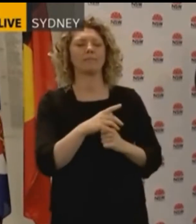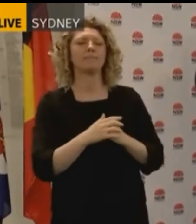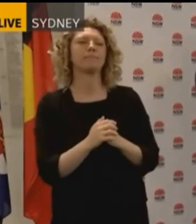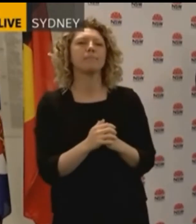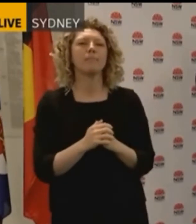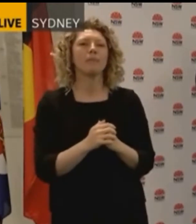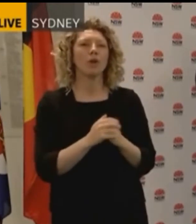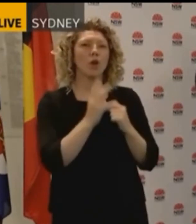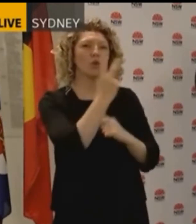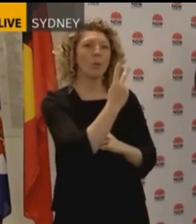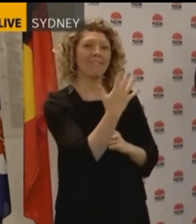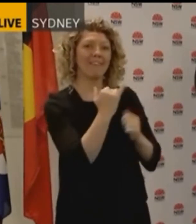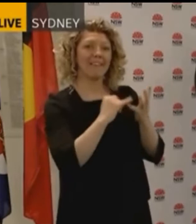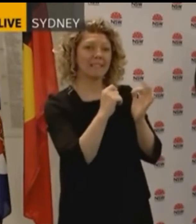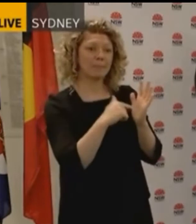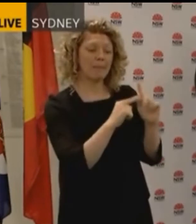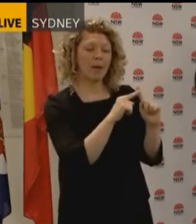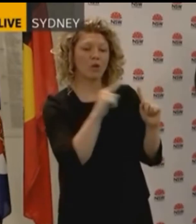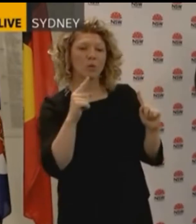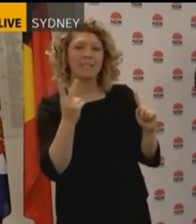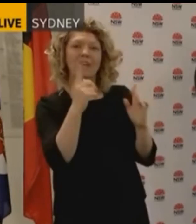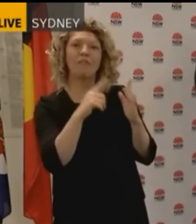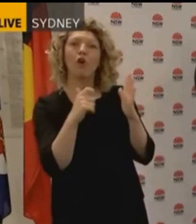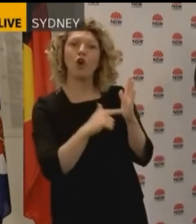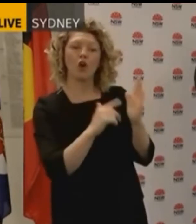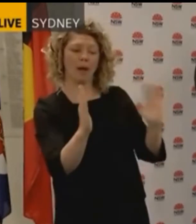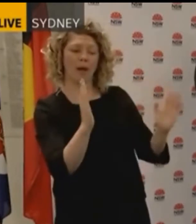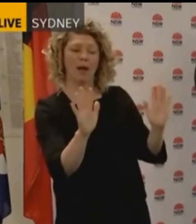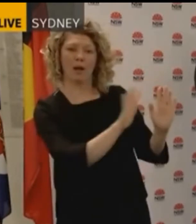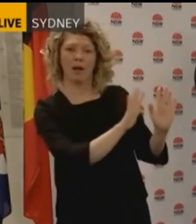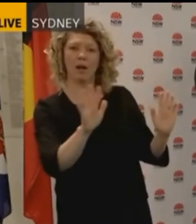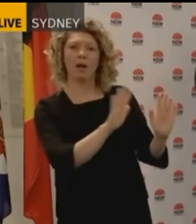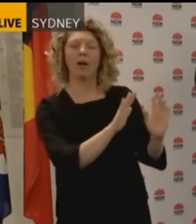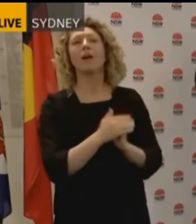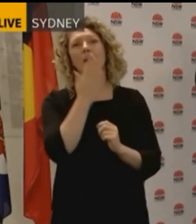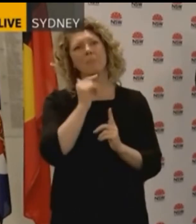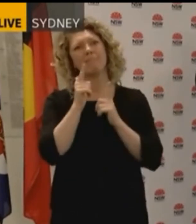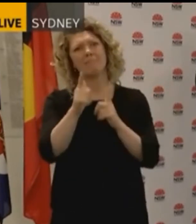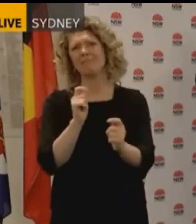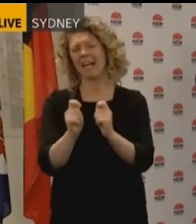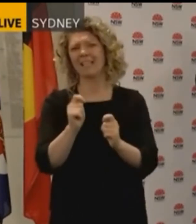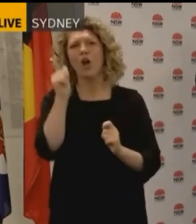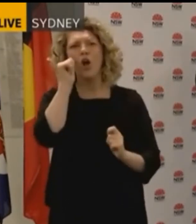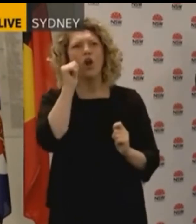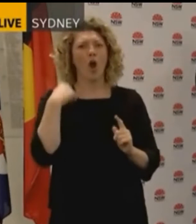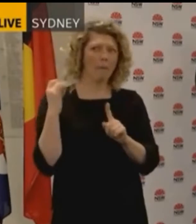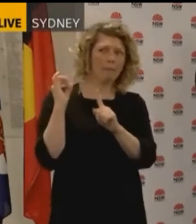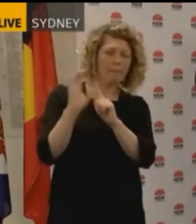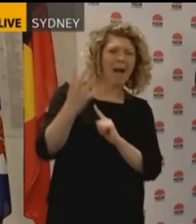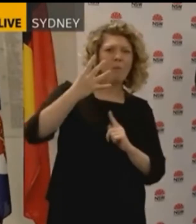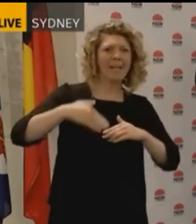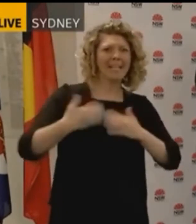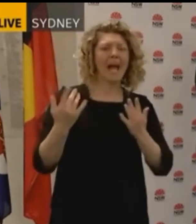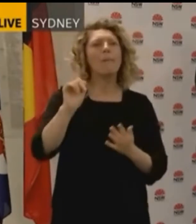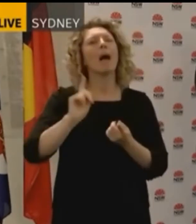September to the 2nd of October. We're requesting that you go forth and get tested it is greater than 14 days since